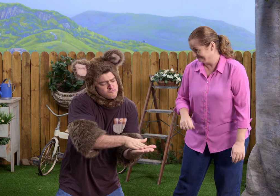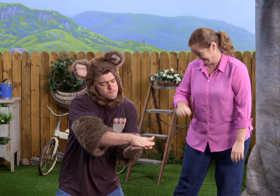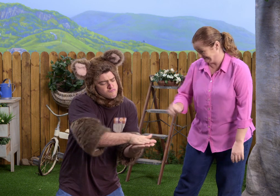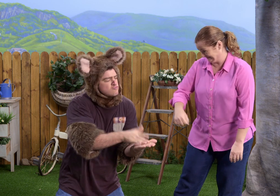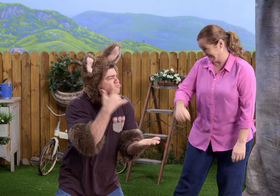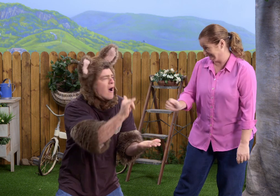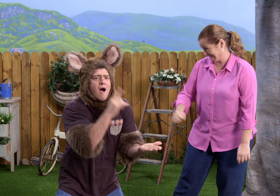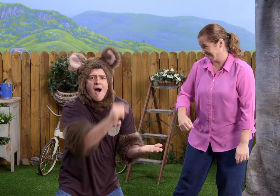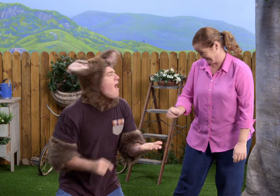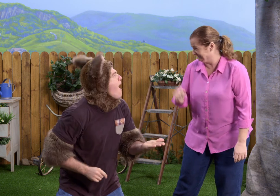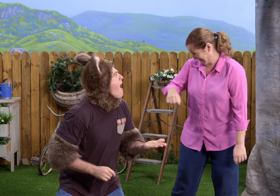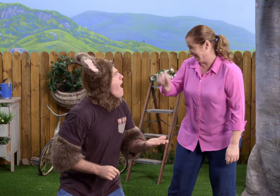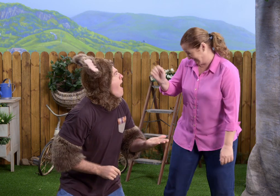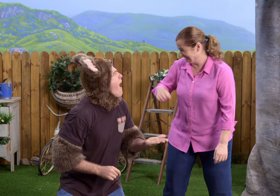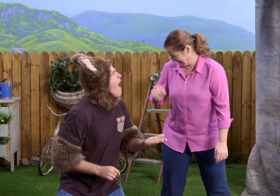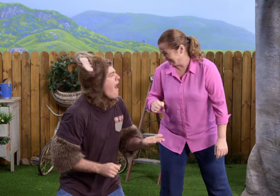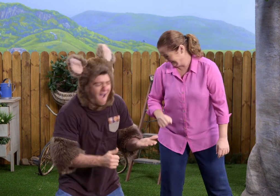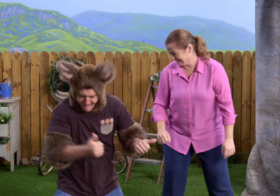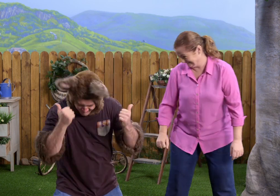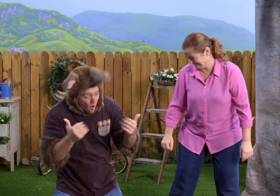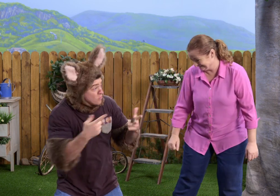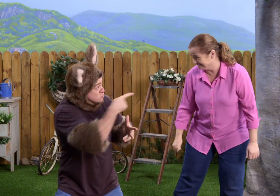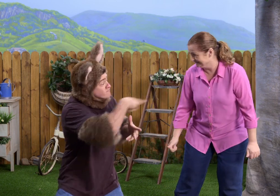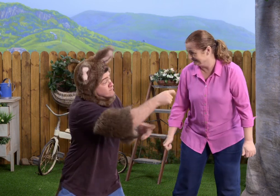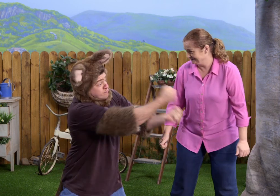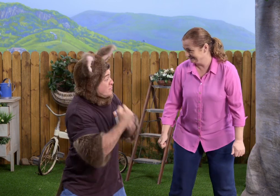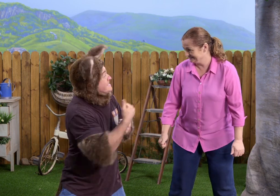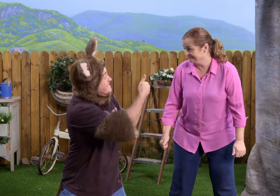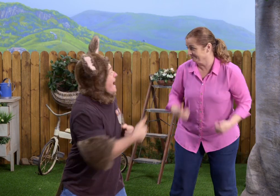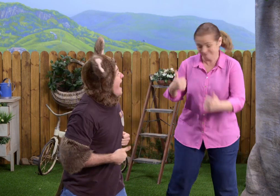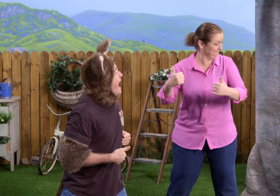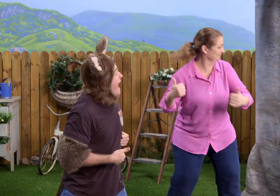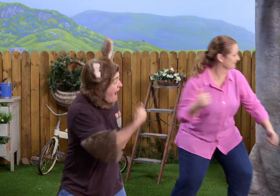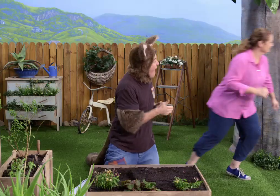same size or not. Yes, that's right. Oh, great. Can you go get it for me, please?